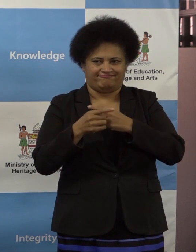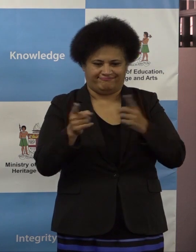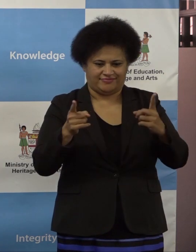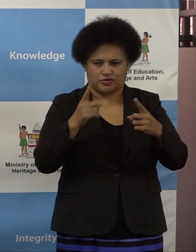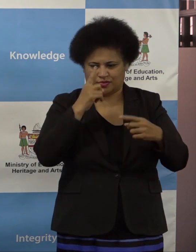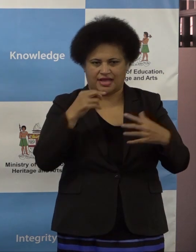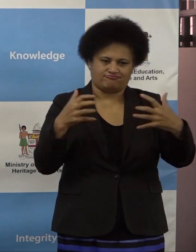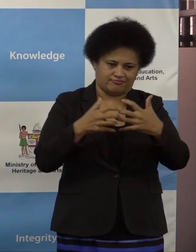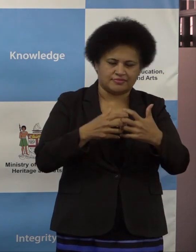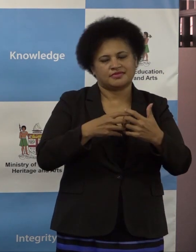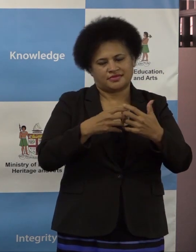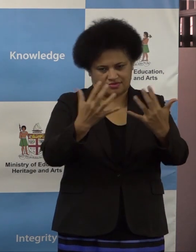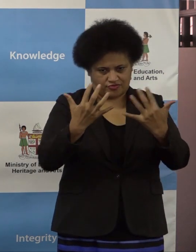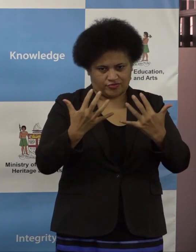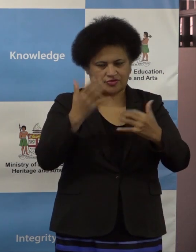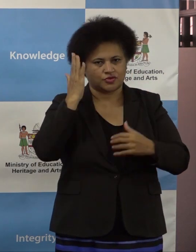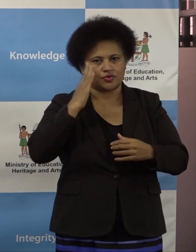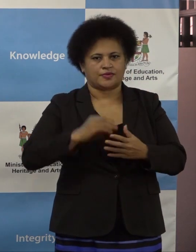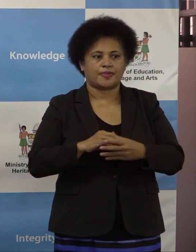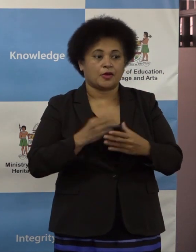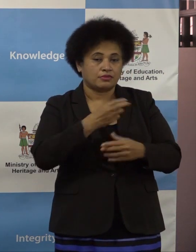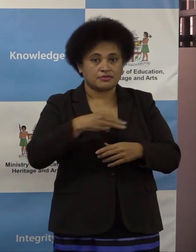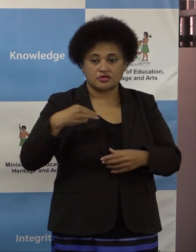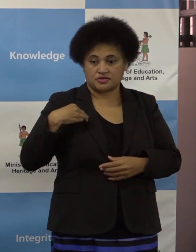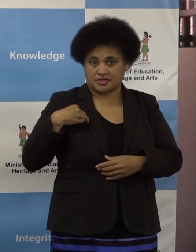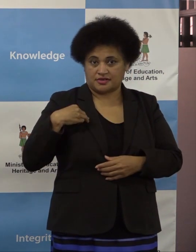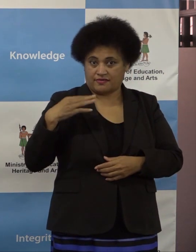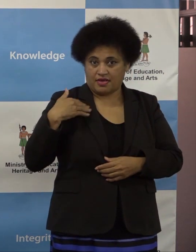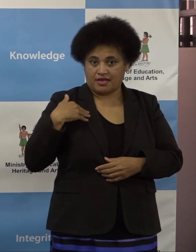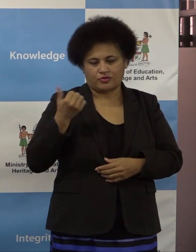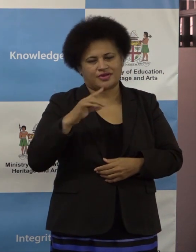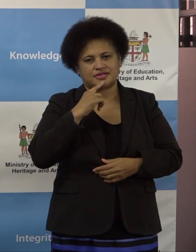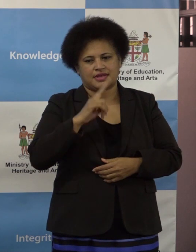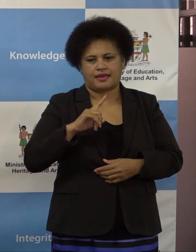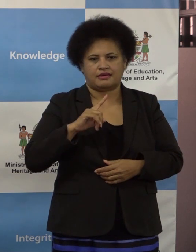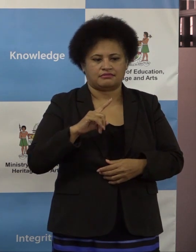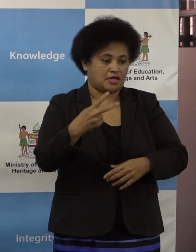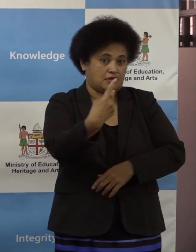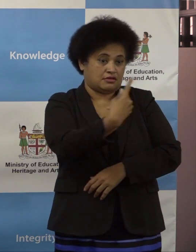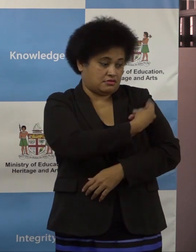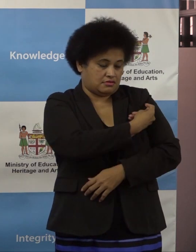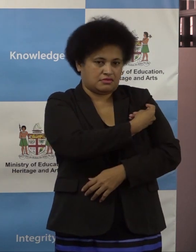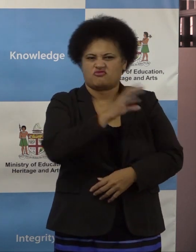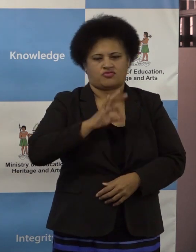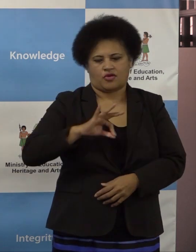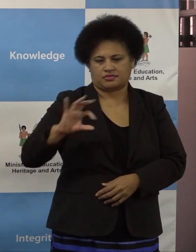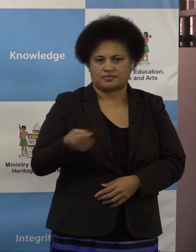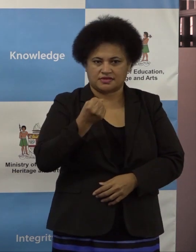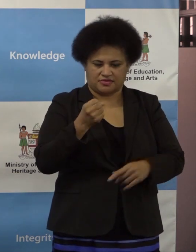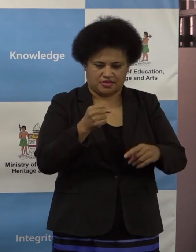that vaccination is not compulsory for students, but it is for their own safety and that of their